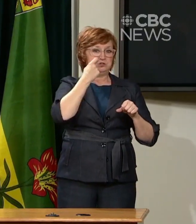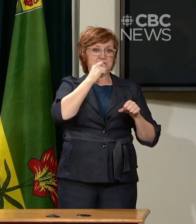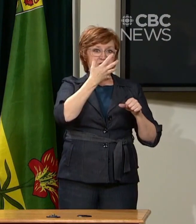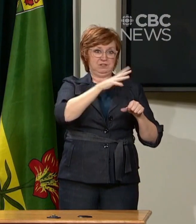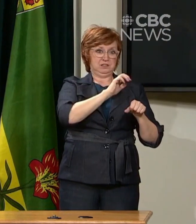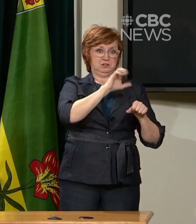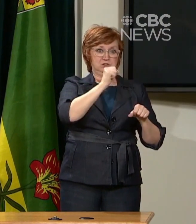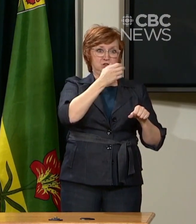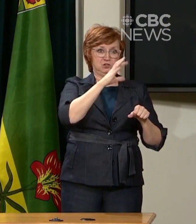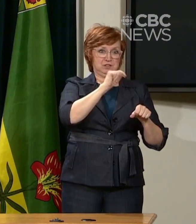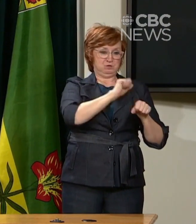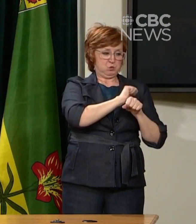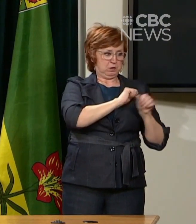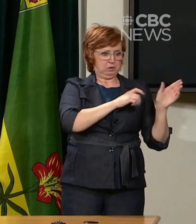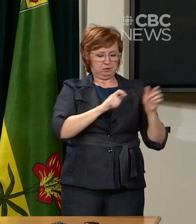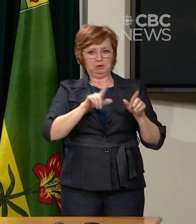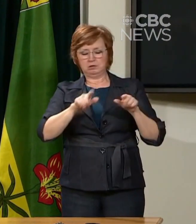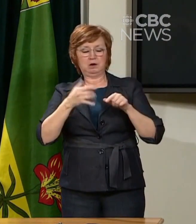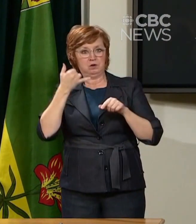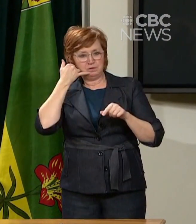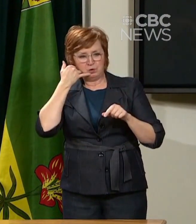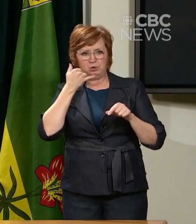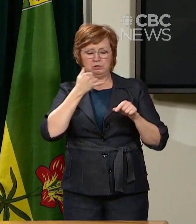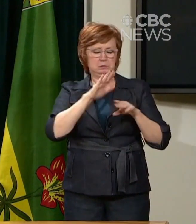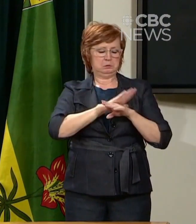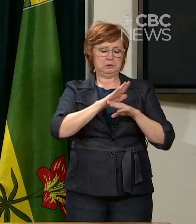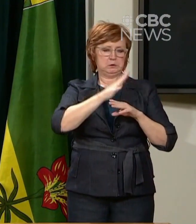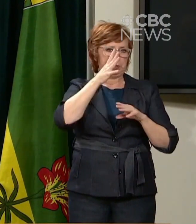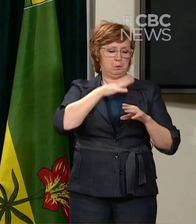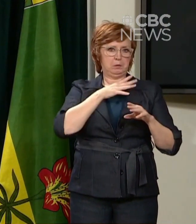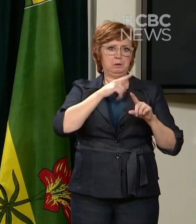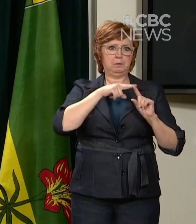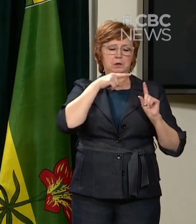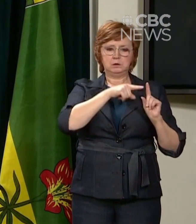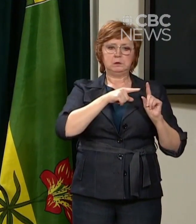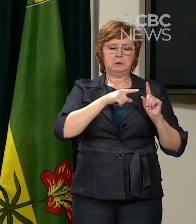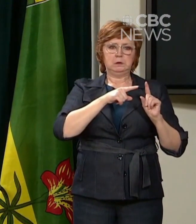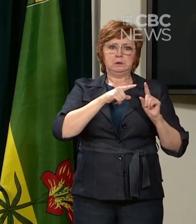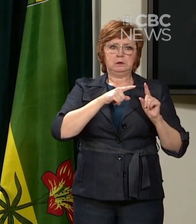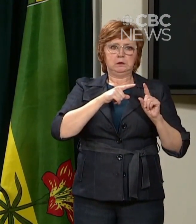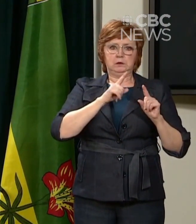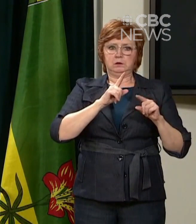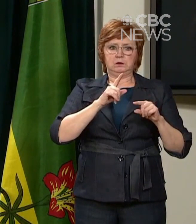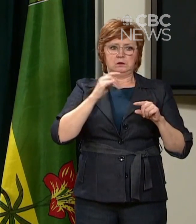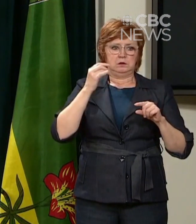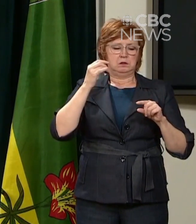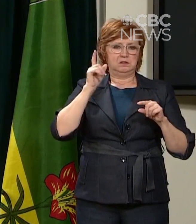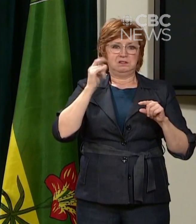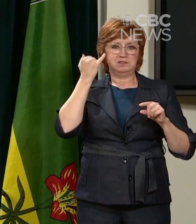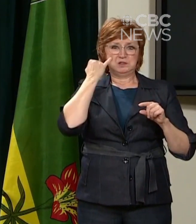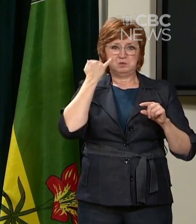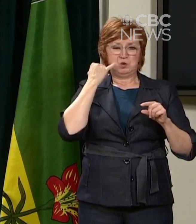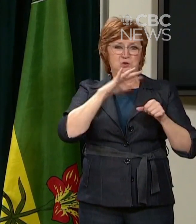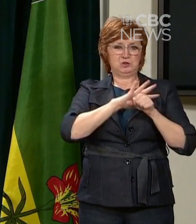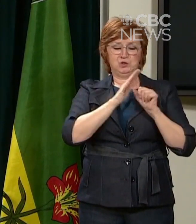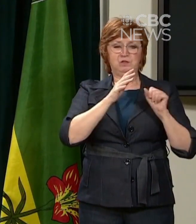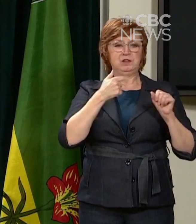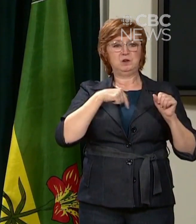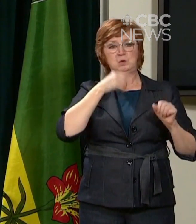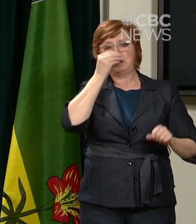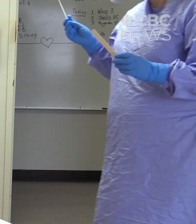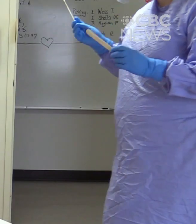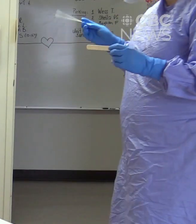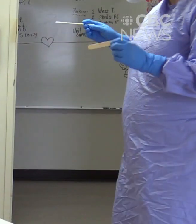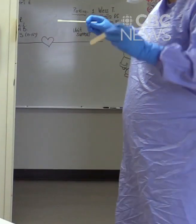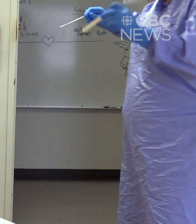Saskatchewan residents would let this go unchecked, we would be sending Dr. Shaw and thousands of frontline workers in our health care system into